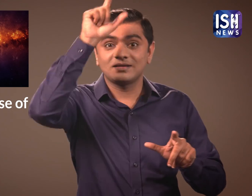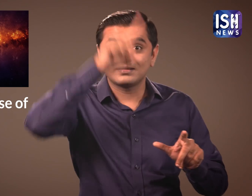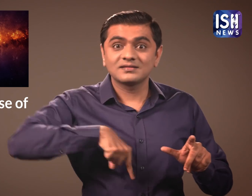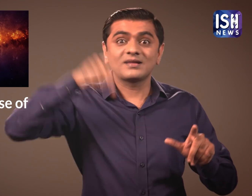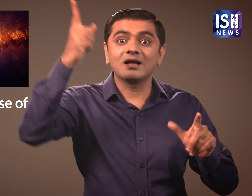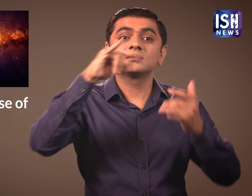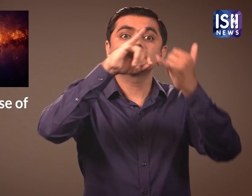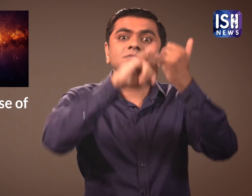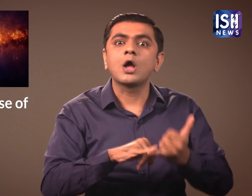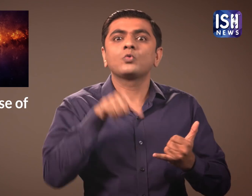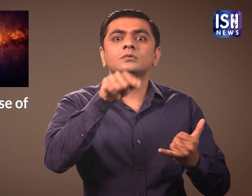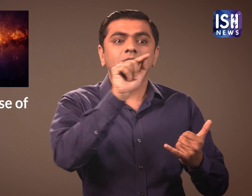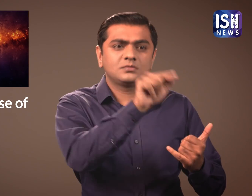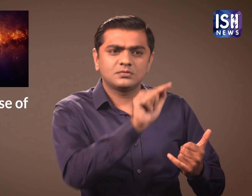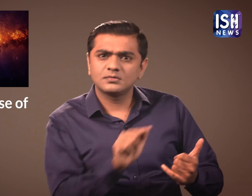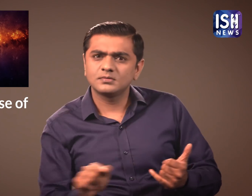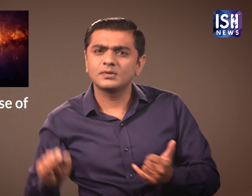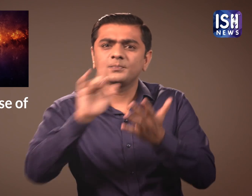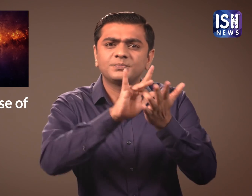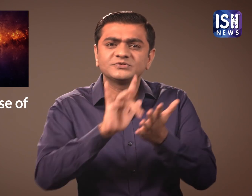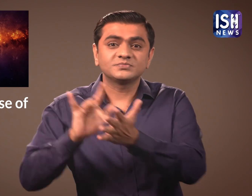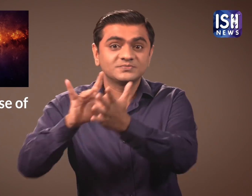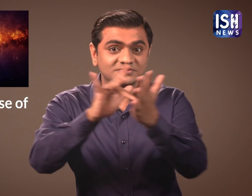most prominently from South India. 3.